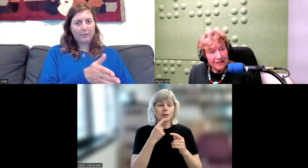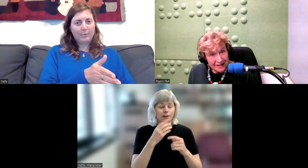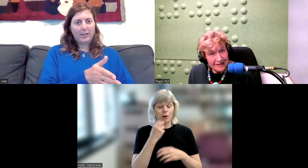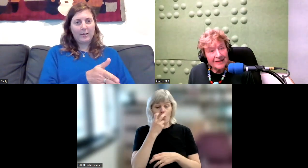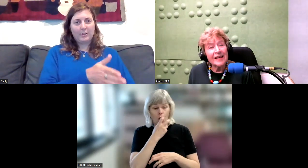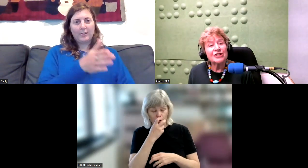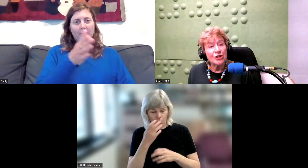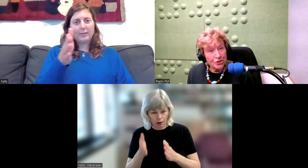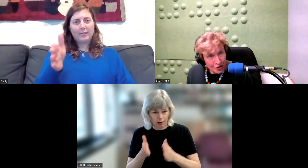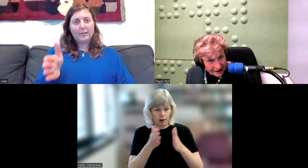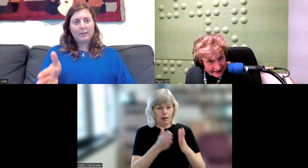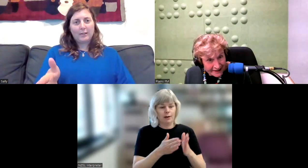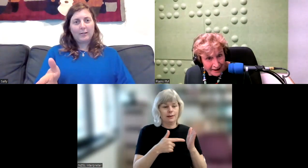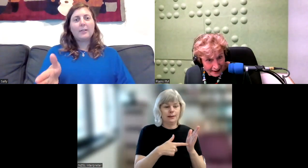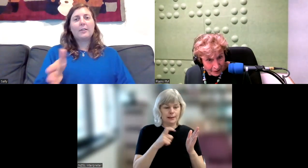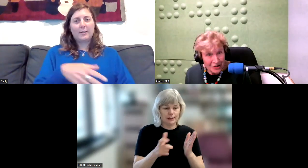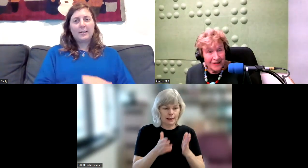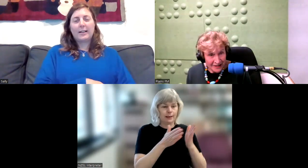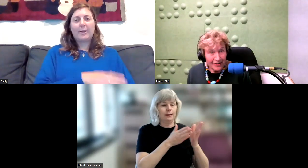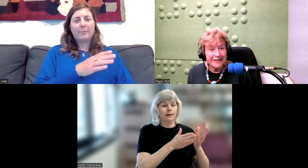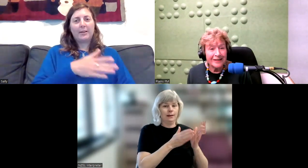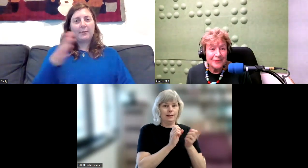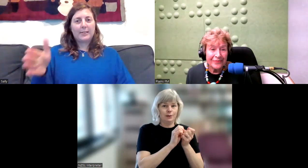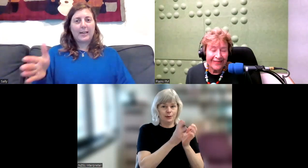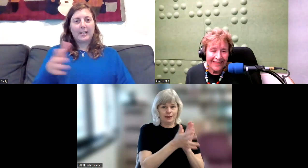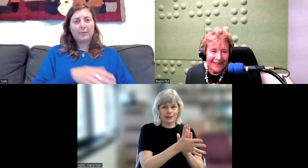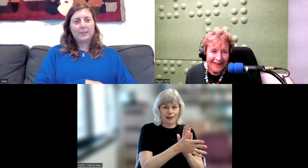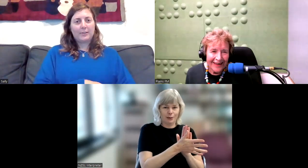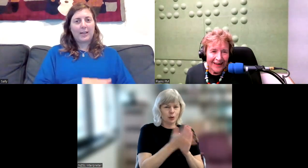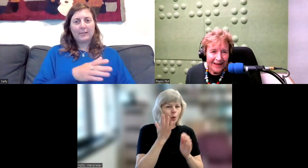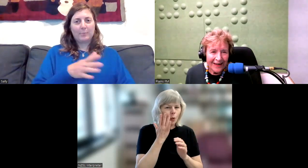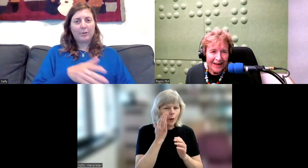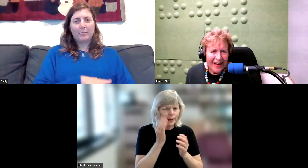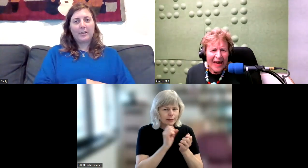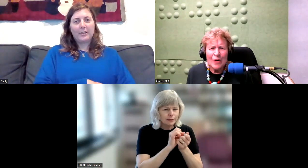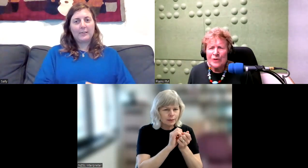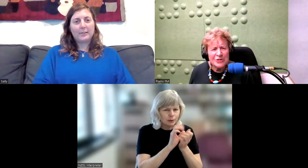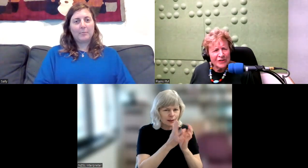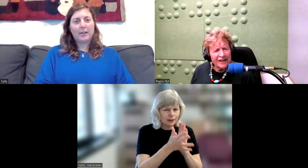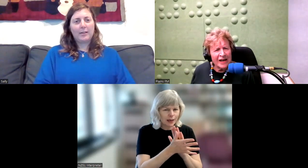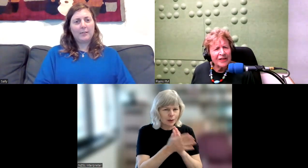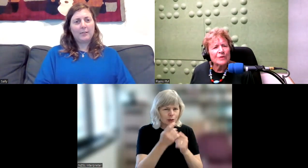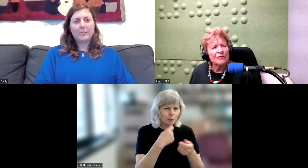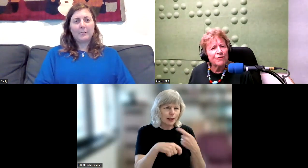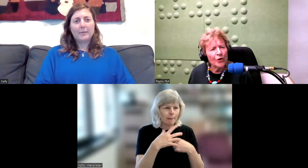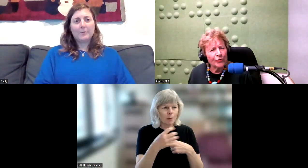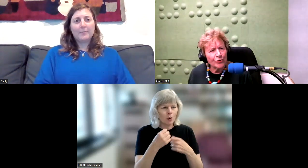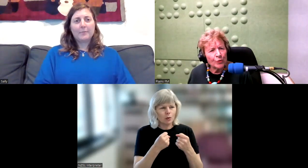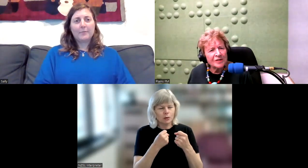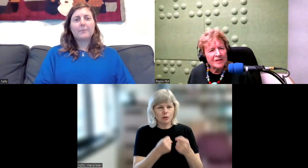communication. To New Zealand Sign Language. And when was sign language, I guess, the predominant? It was sort of like, I think it was a flow through. It wasn't